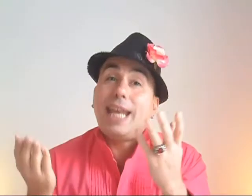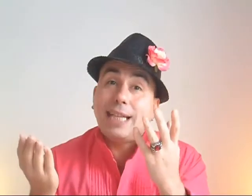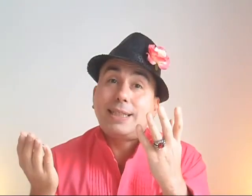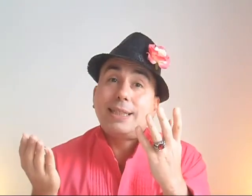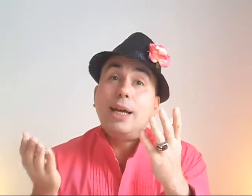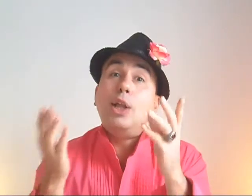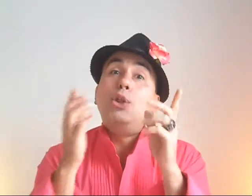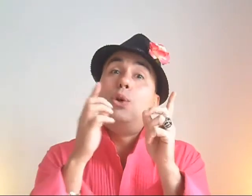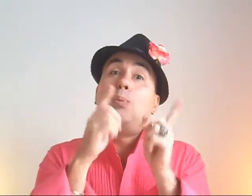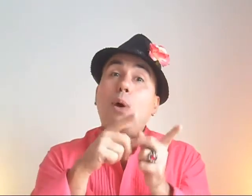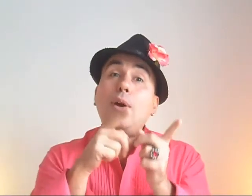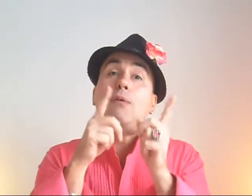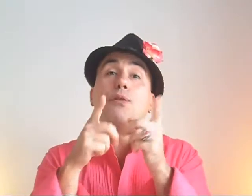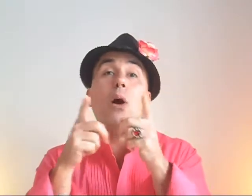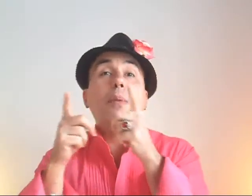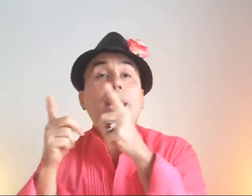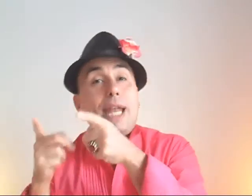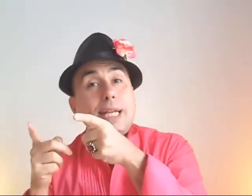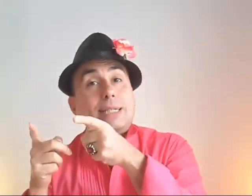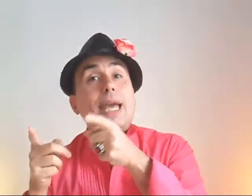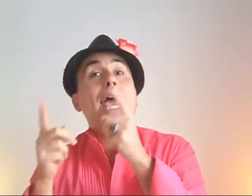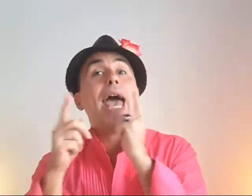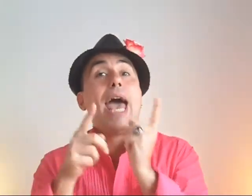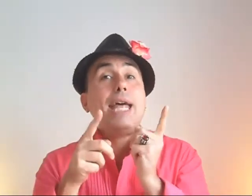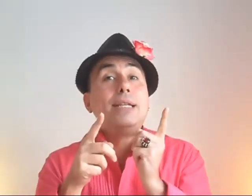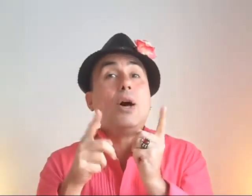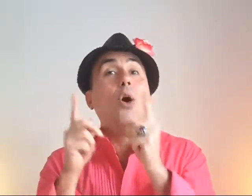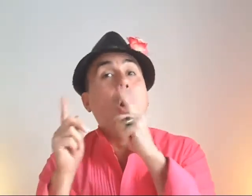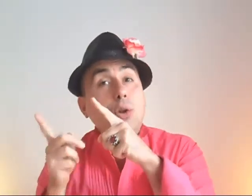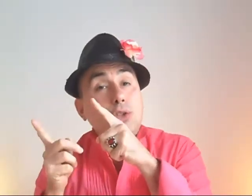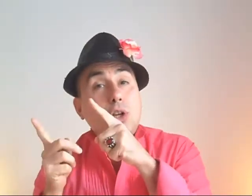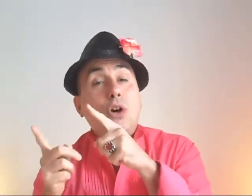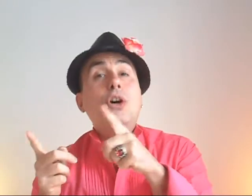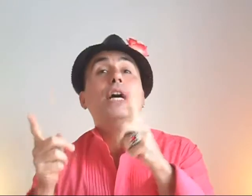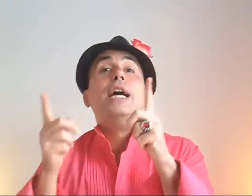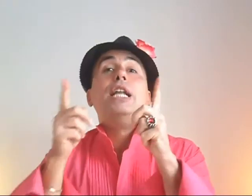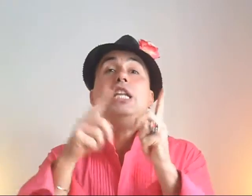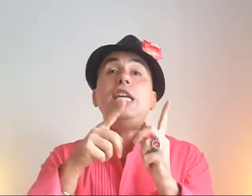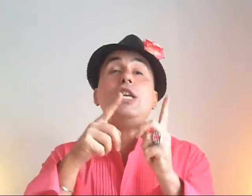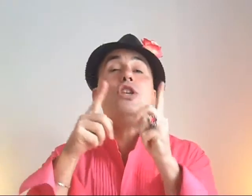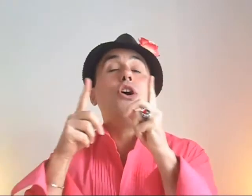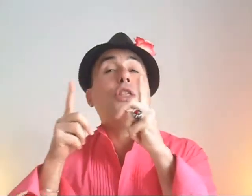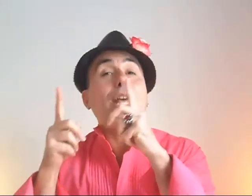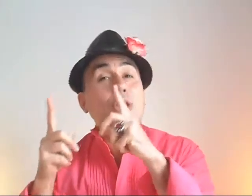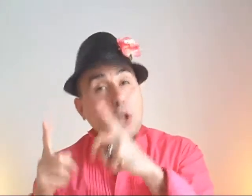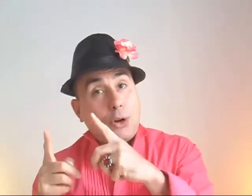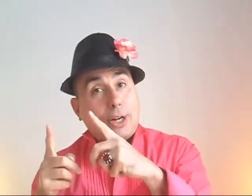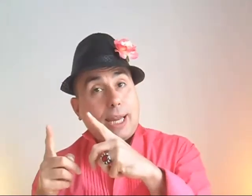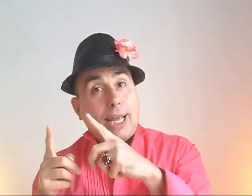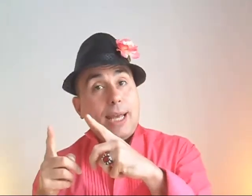Jerez, the boy from Jerez, and also Niño de Torre,